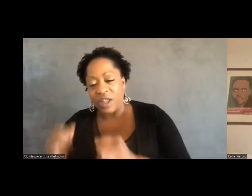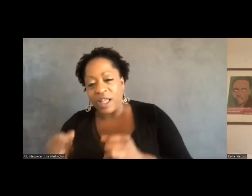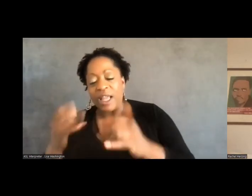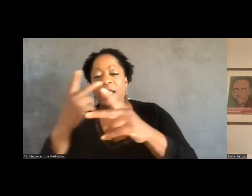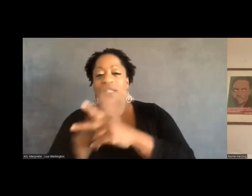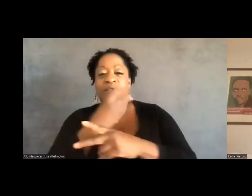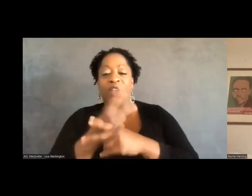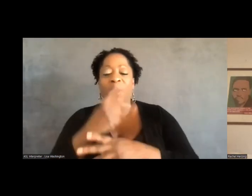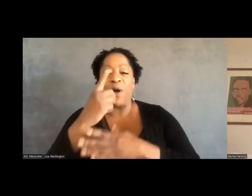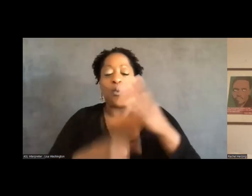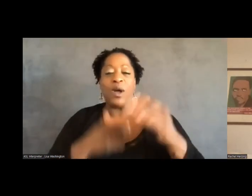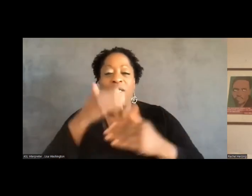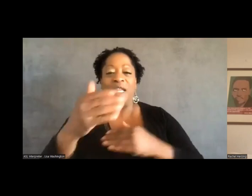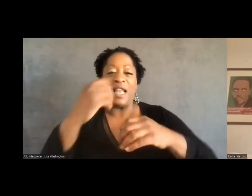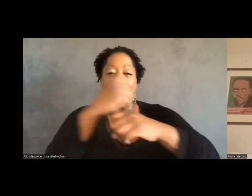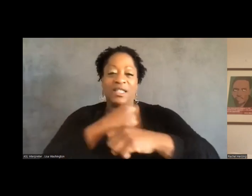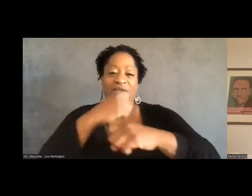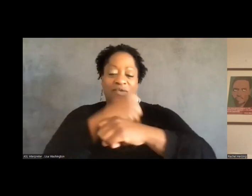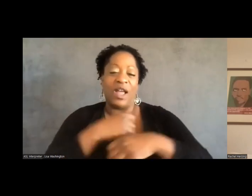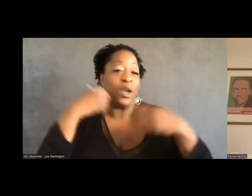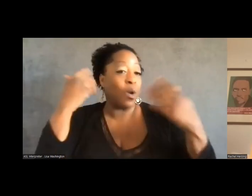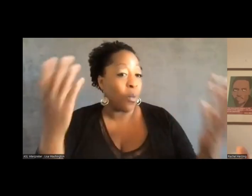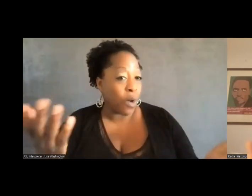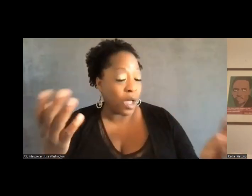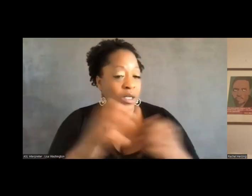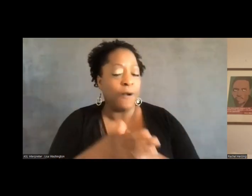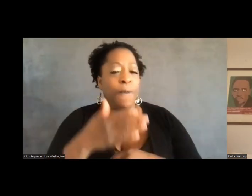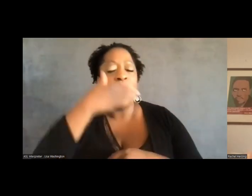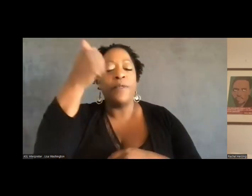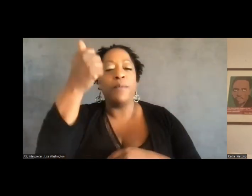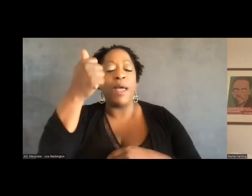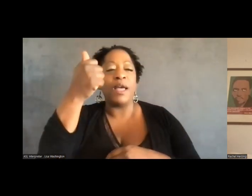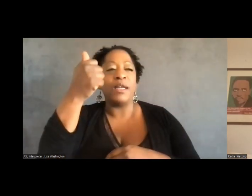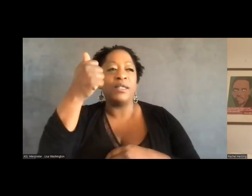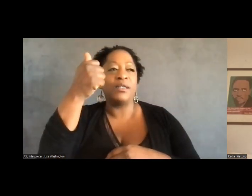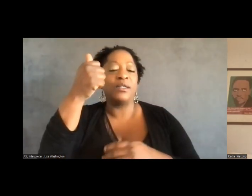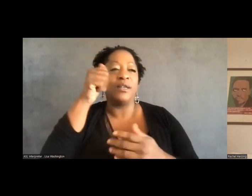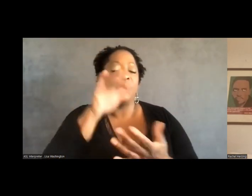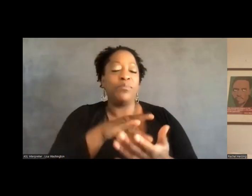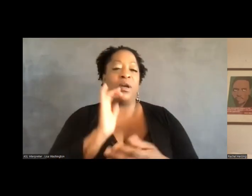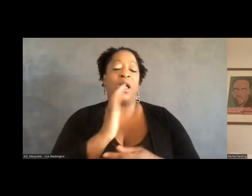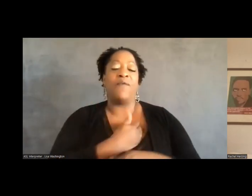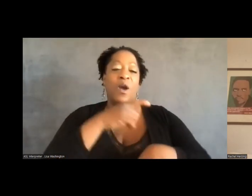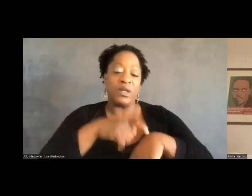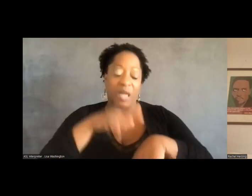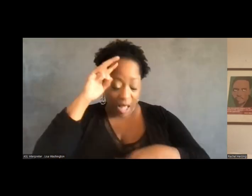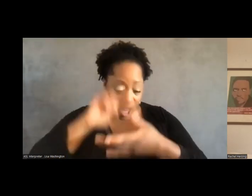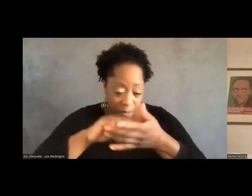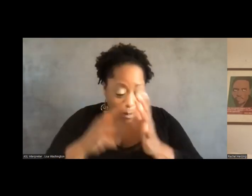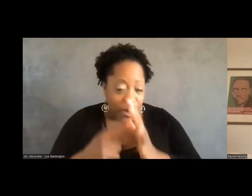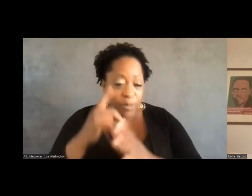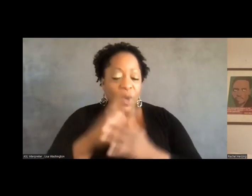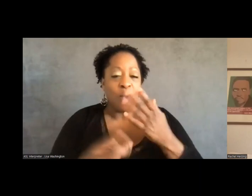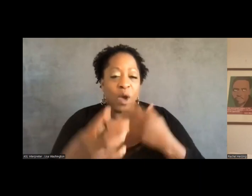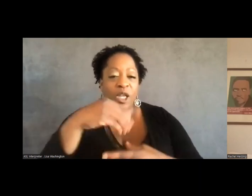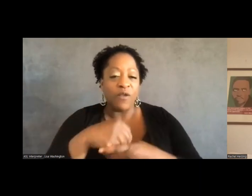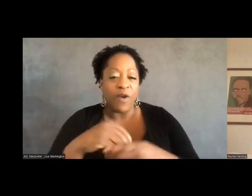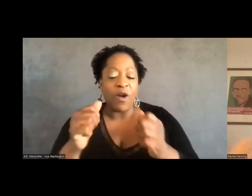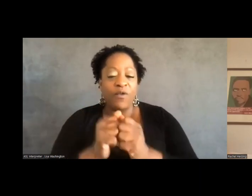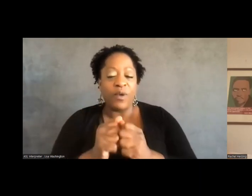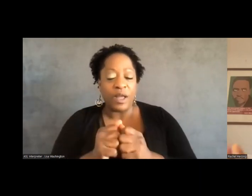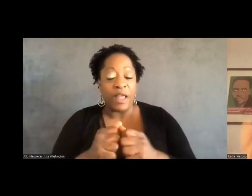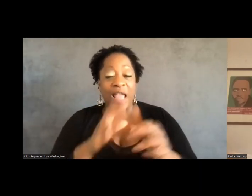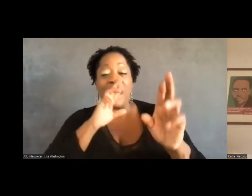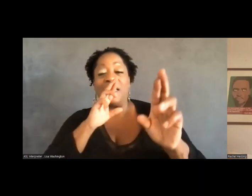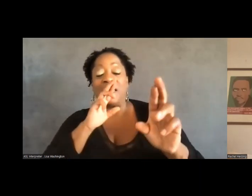next fight? What is, what is, um, the best use of our purpose and what do we need to get into? And to Charlene's point,